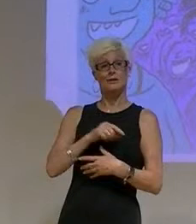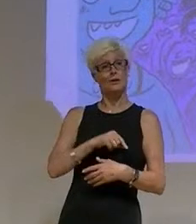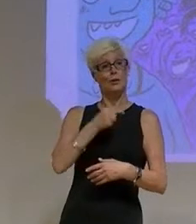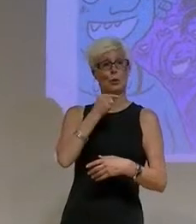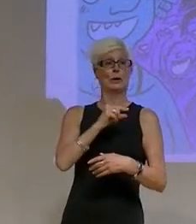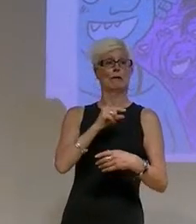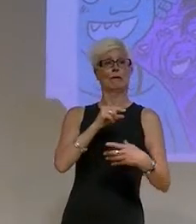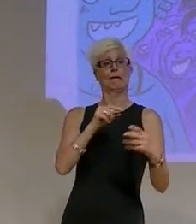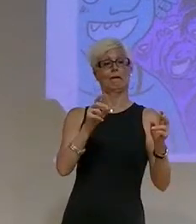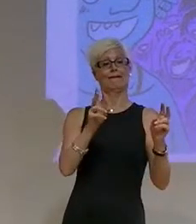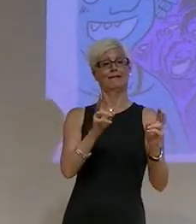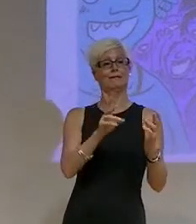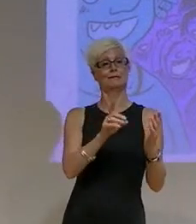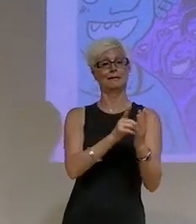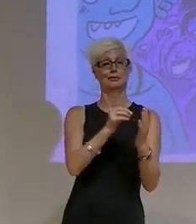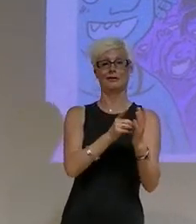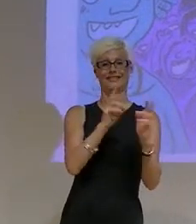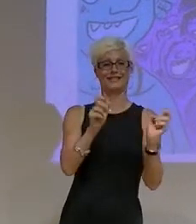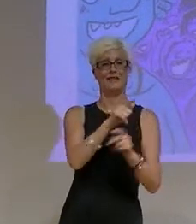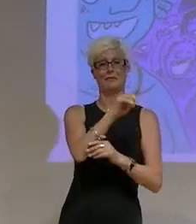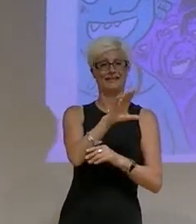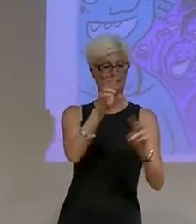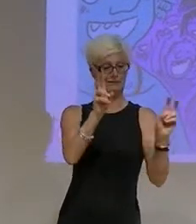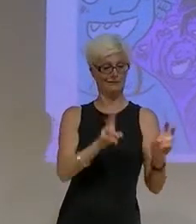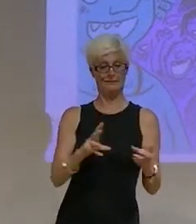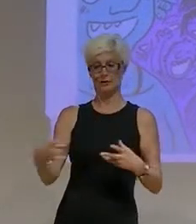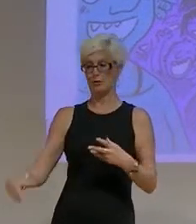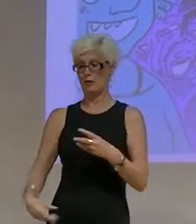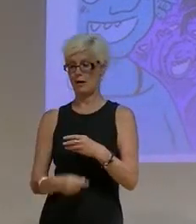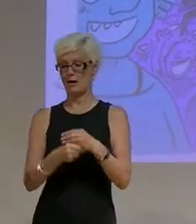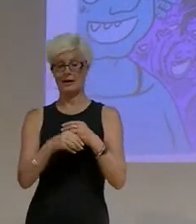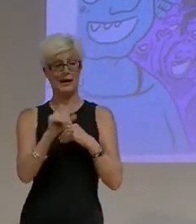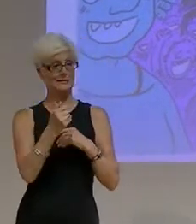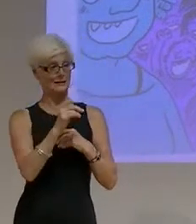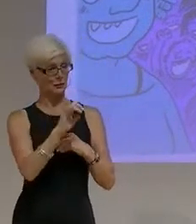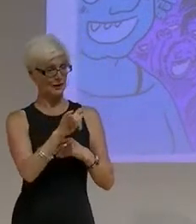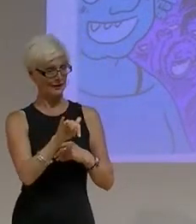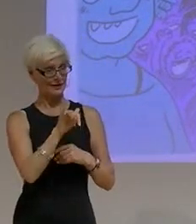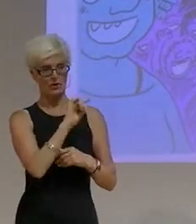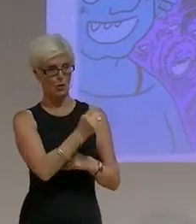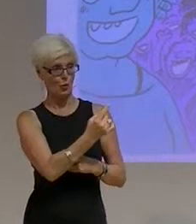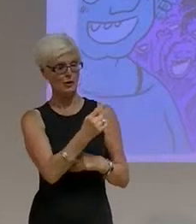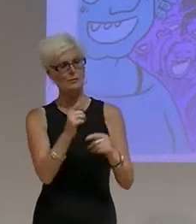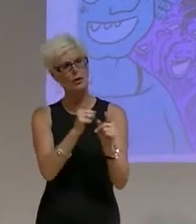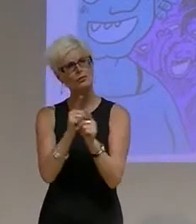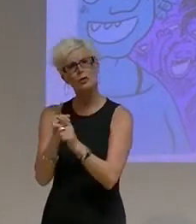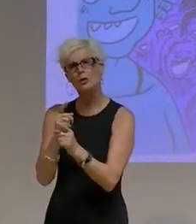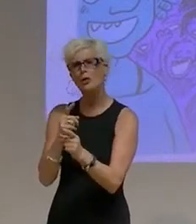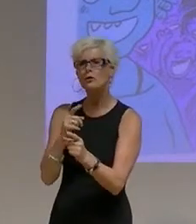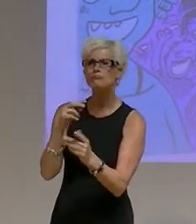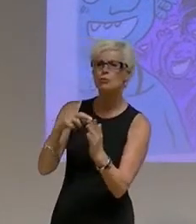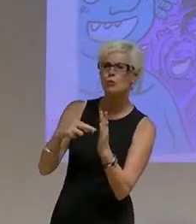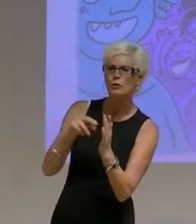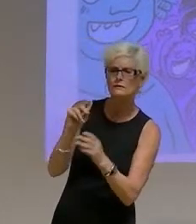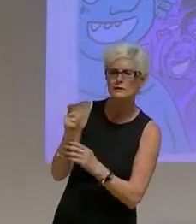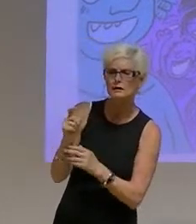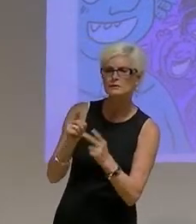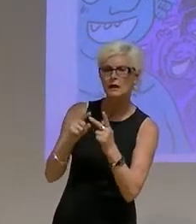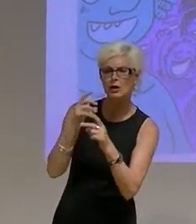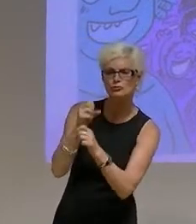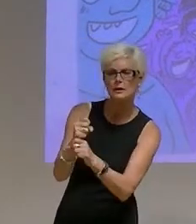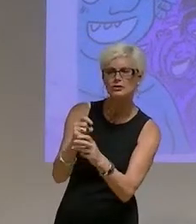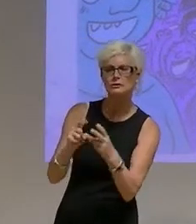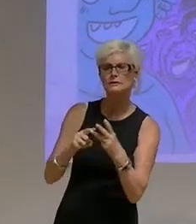to expand queerness based on diversity, but also to ask questions about the role of sex, sexual attraction and sexual desire